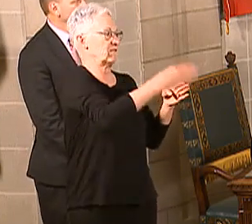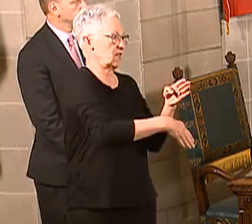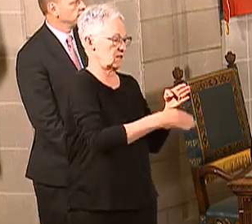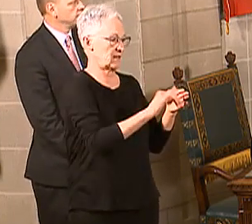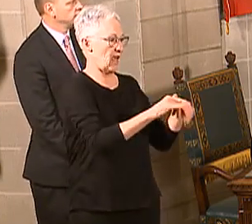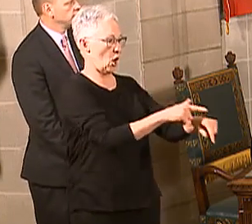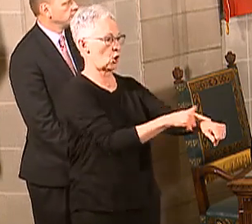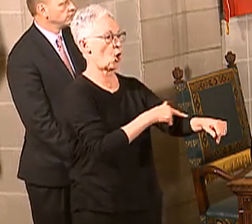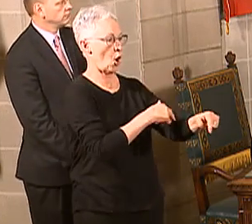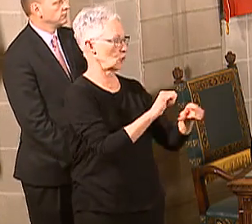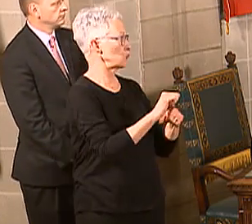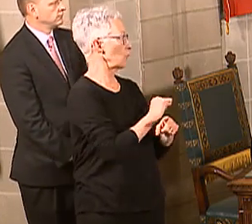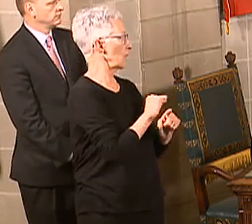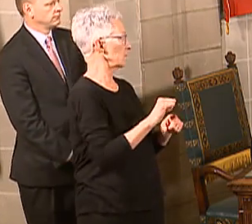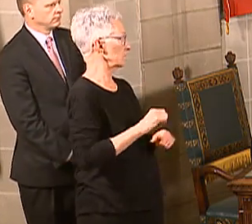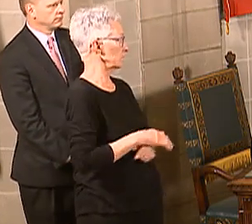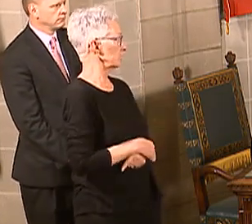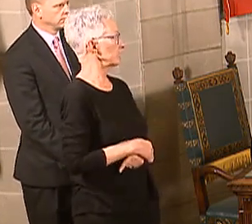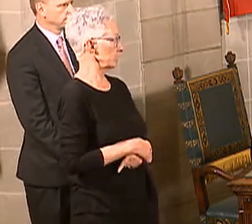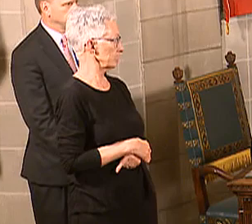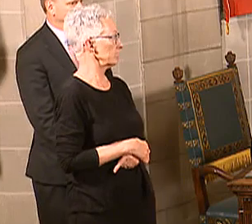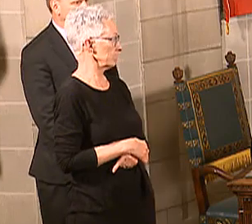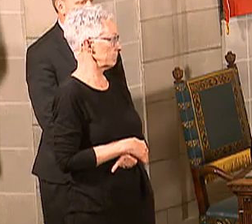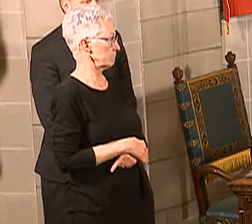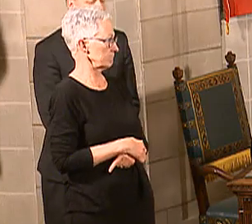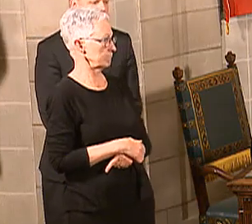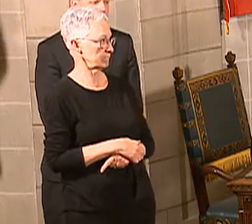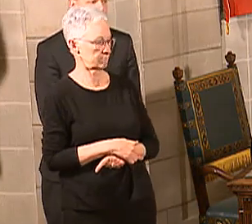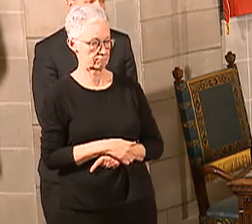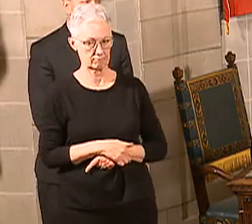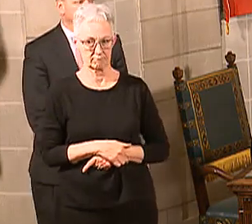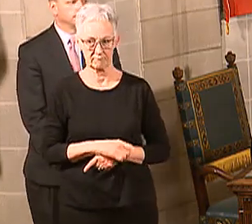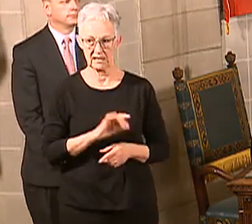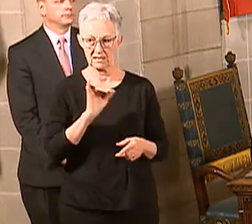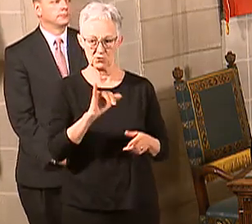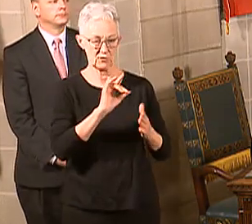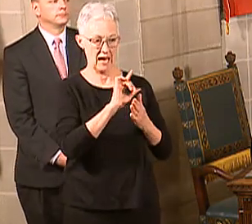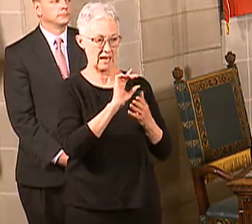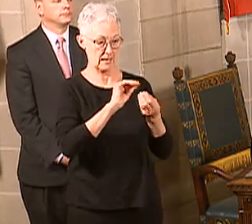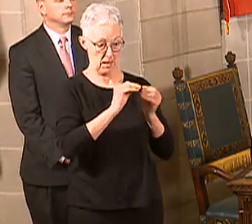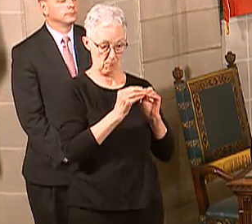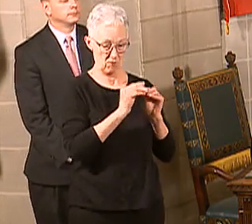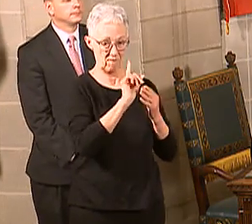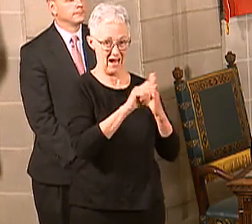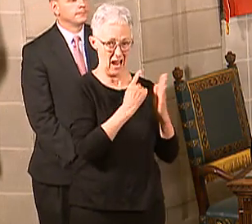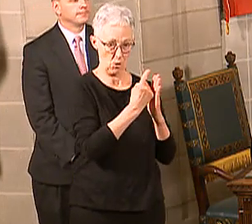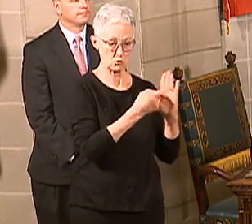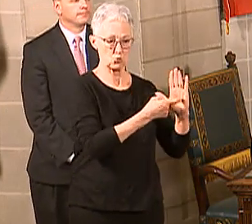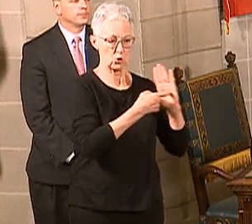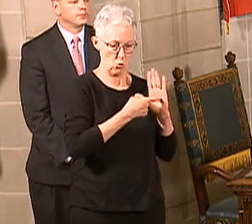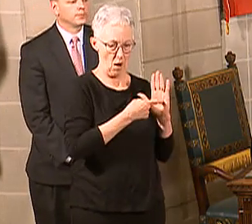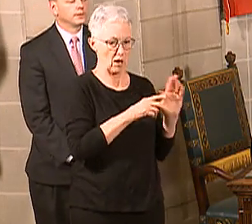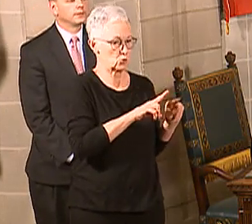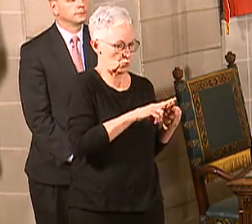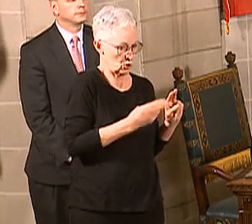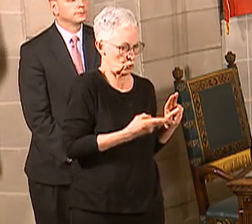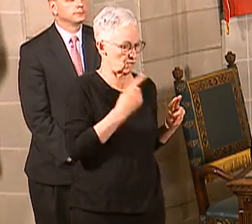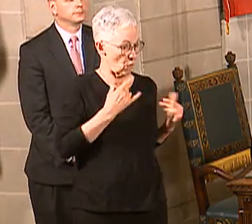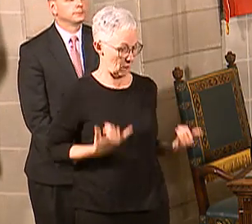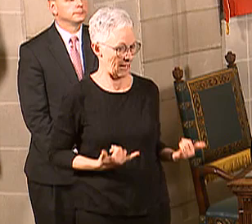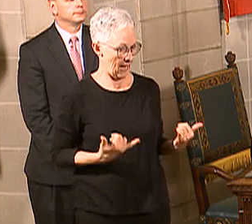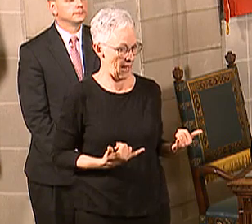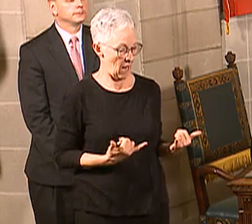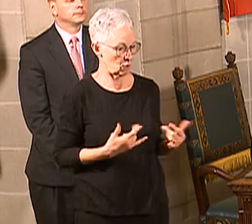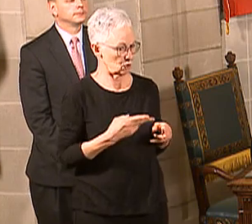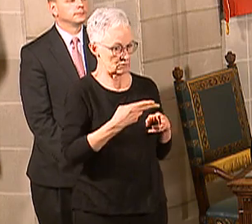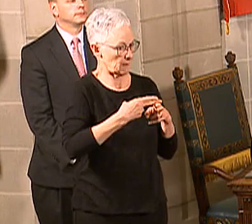also that they're competent to provide the service too, right? Absolutely, Governor. Yeah, so the hours are relaxed, but as the Governor points out, our teams across the state,